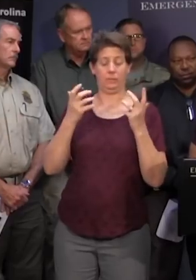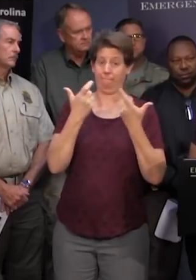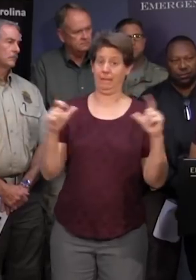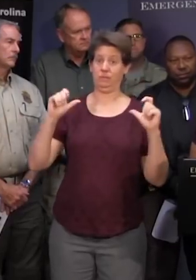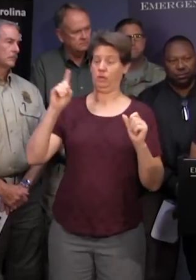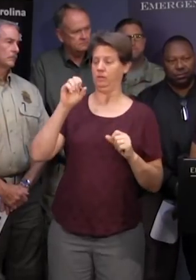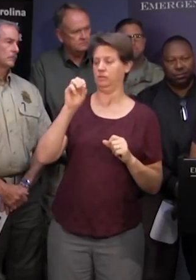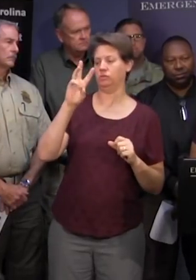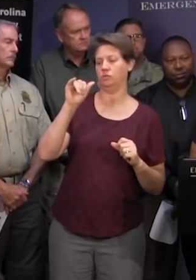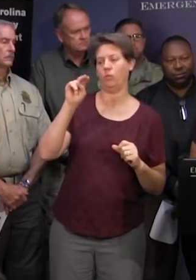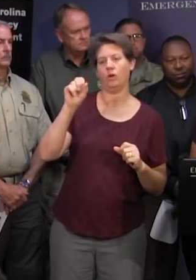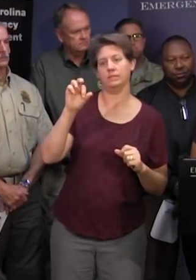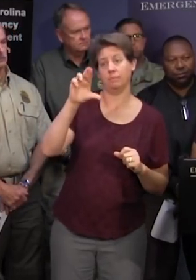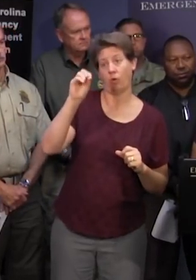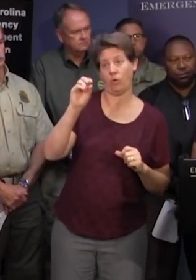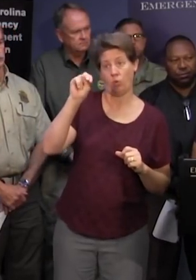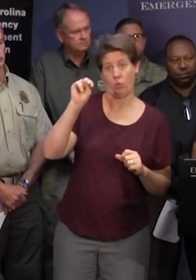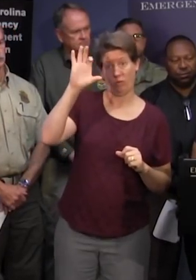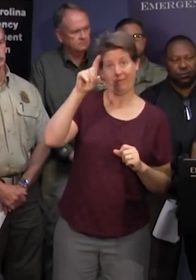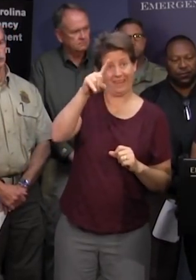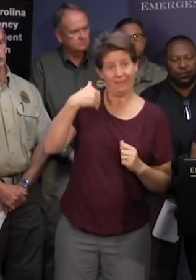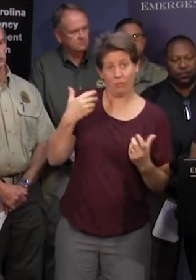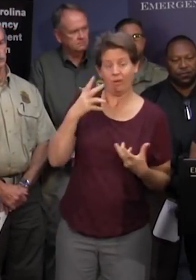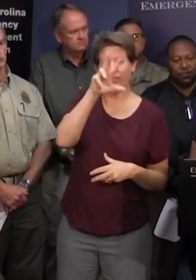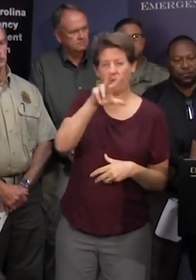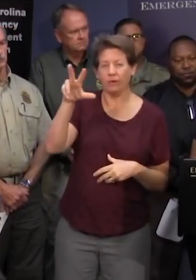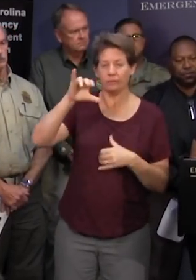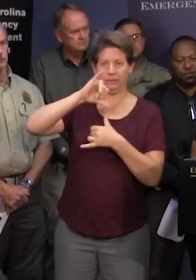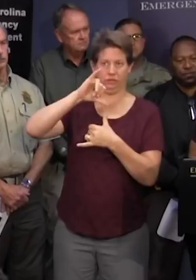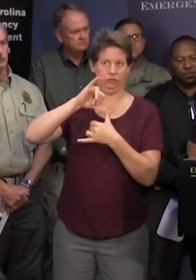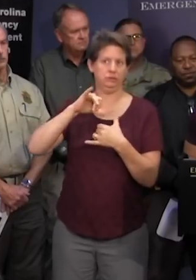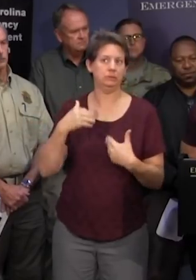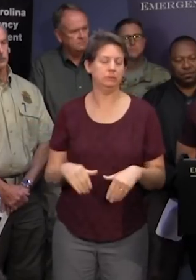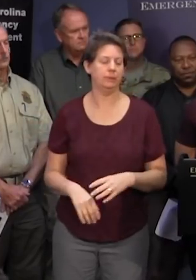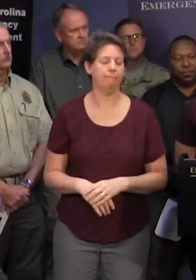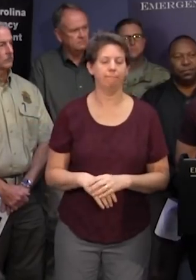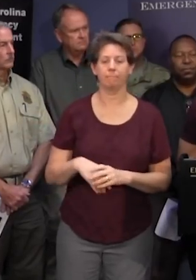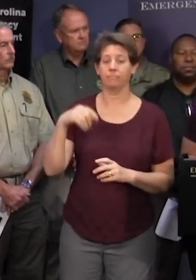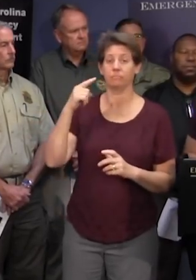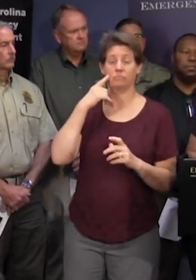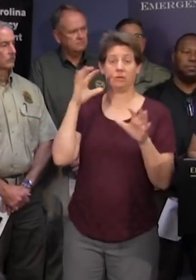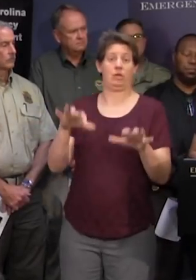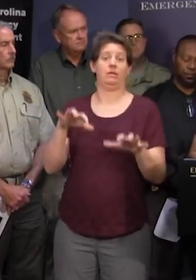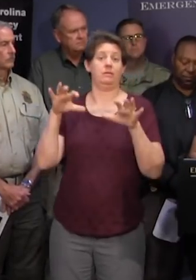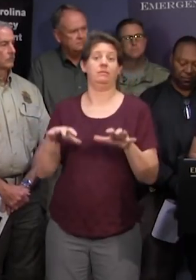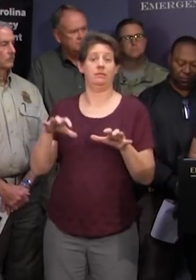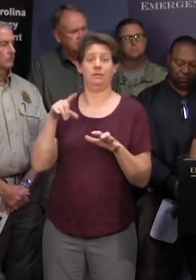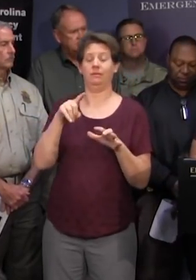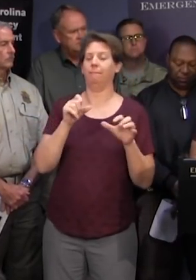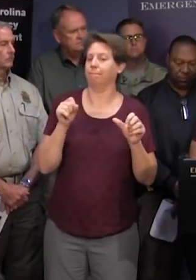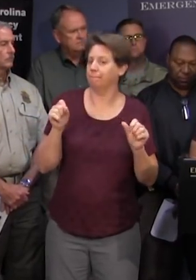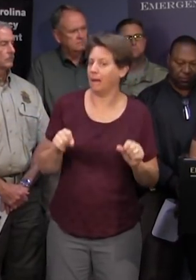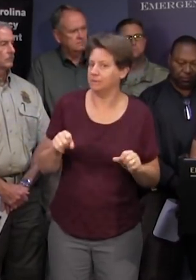North Carolina where they received over 33 inches of rainfall because of these rainfall amounts and the possibility of